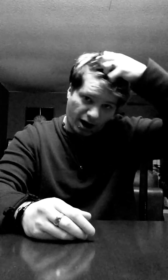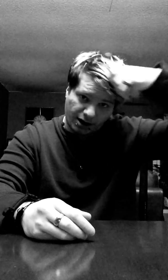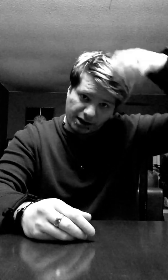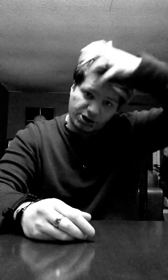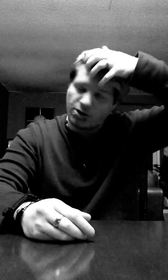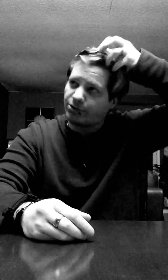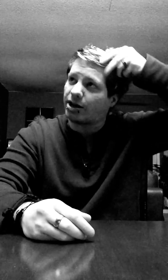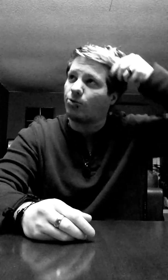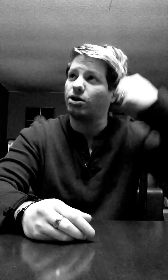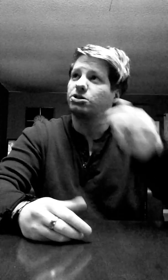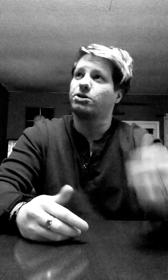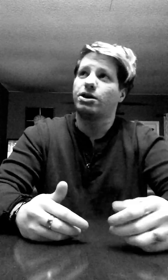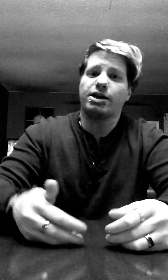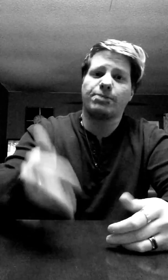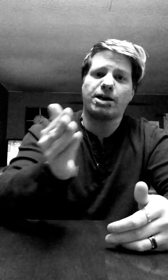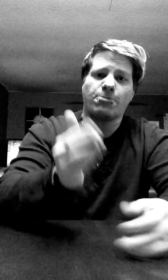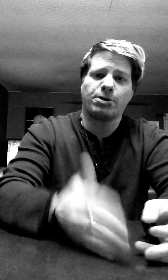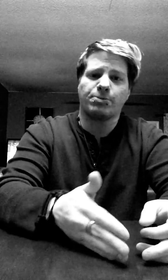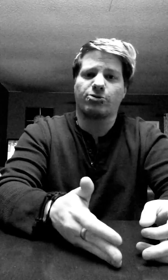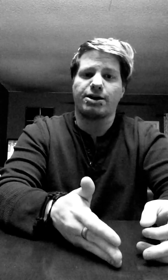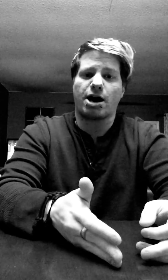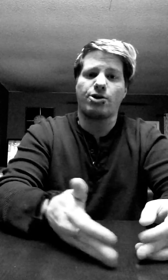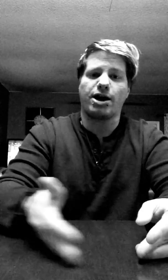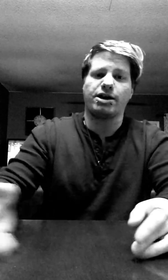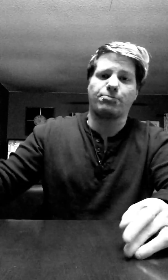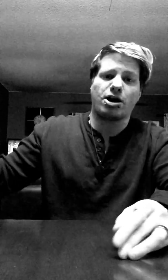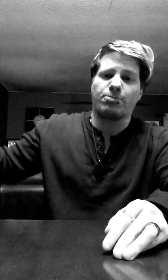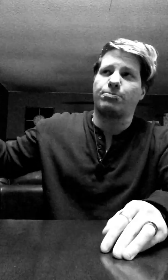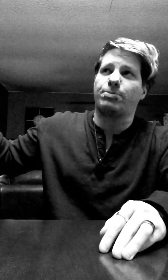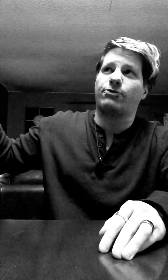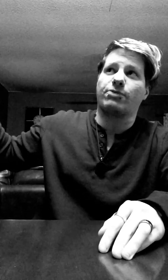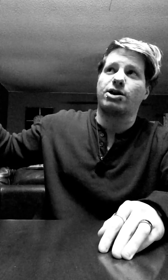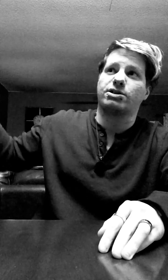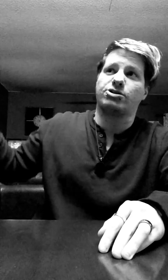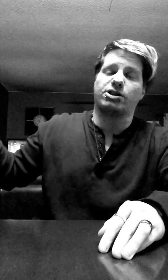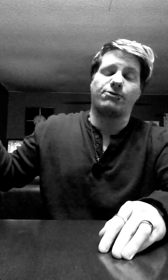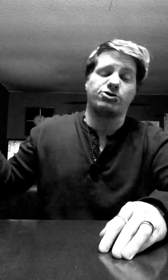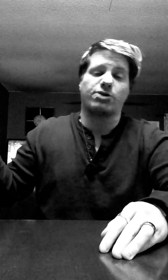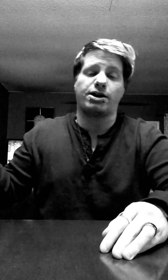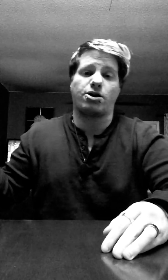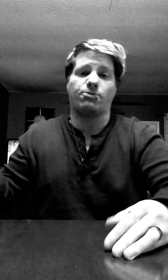on it. He can do everything at once. He can be helping people right now, and he could be helping people 5,000 years in the future right now.